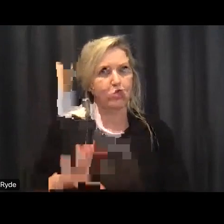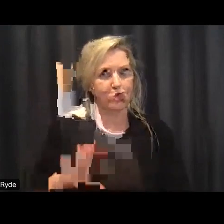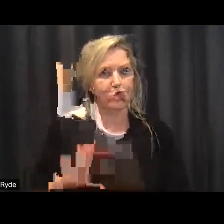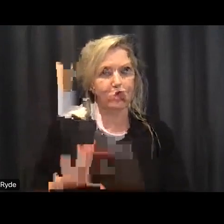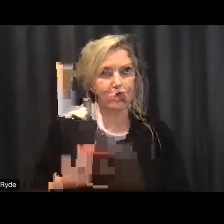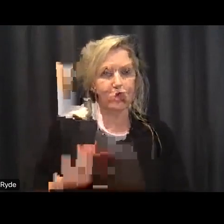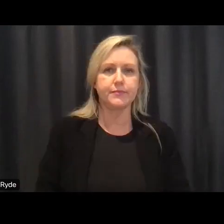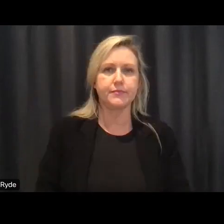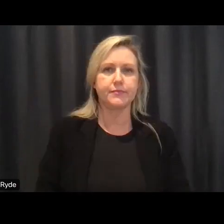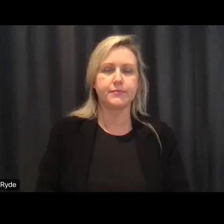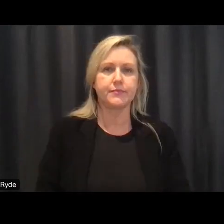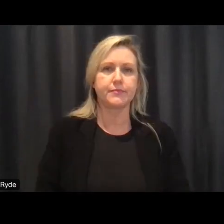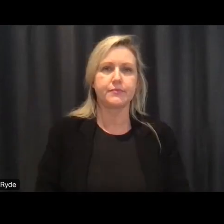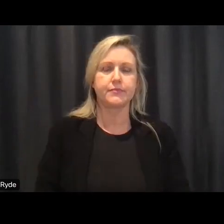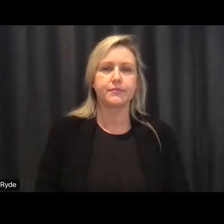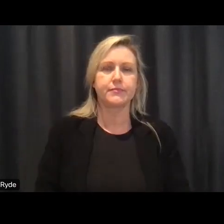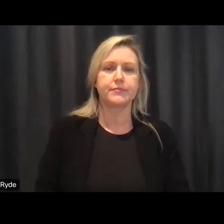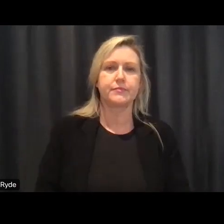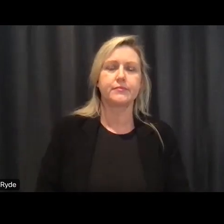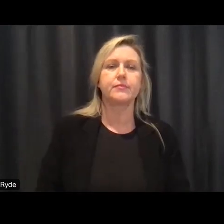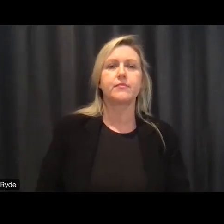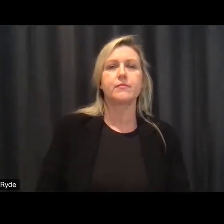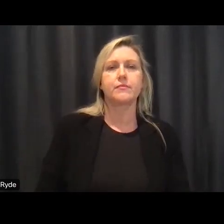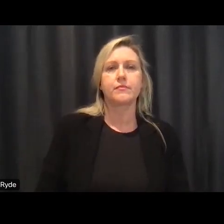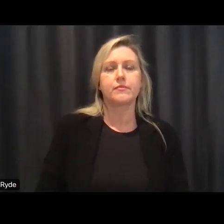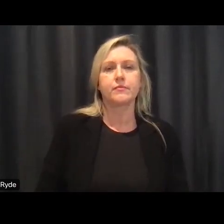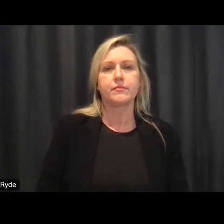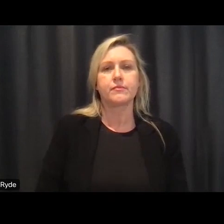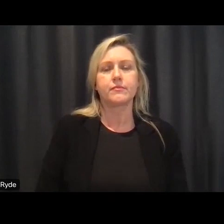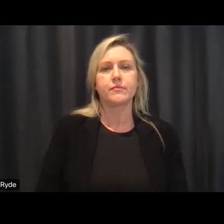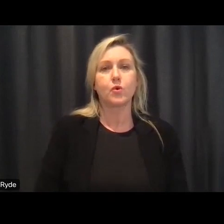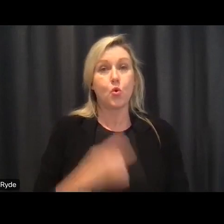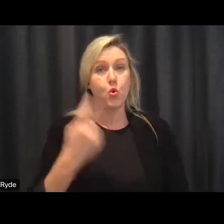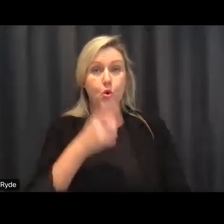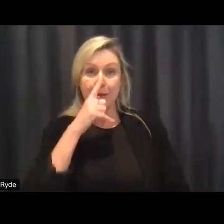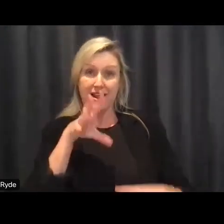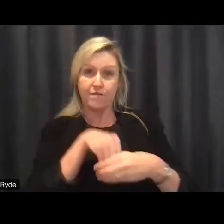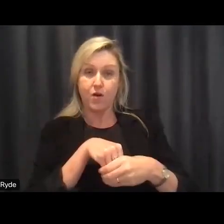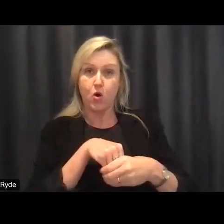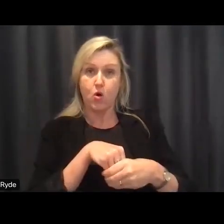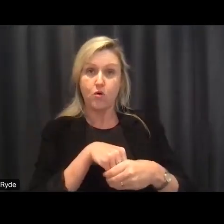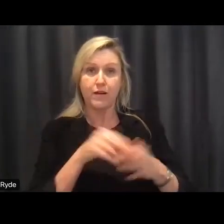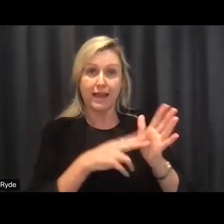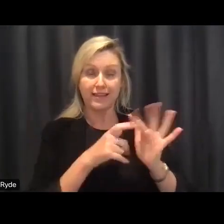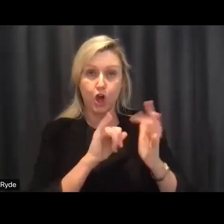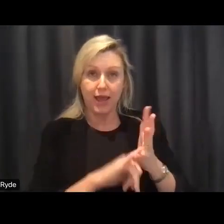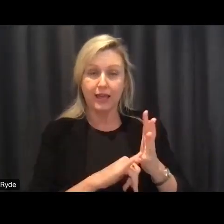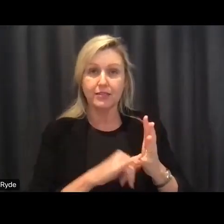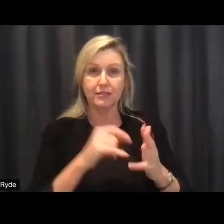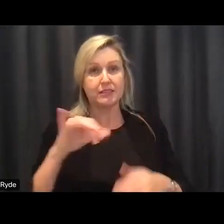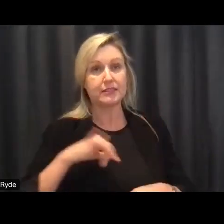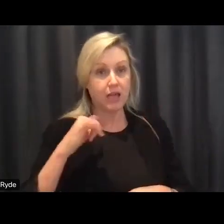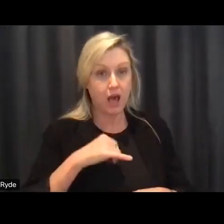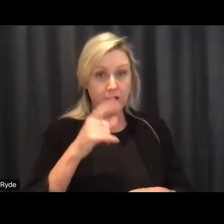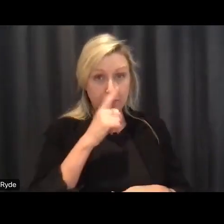and we actually want to sit down with uh workers in the scheme and their employers because you know let's face it